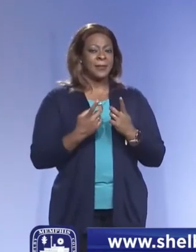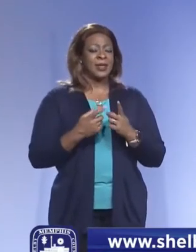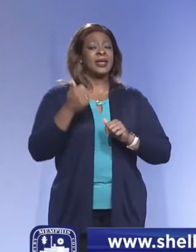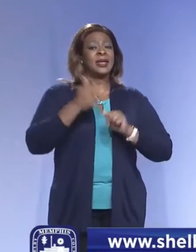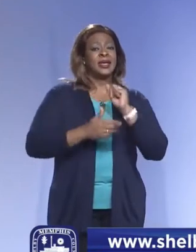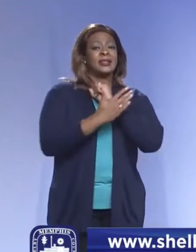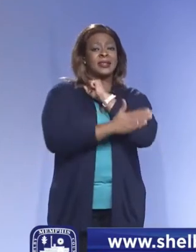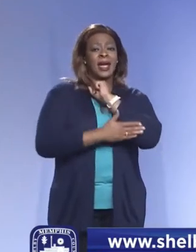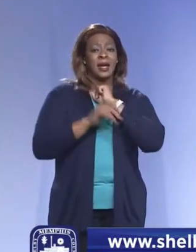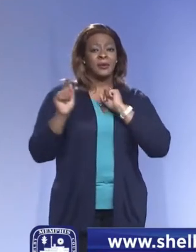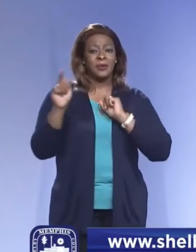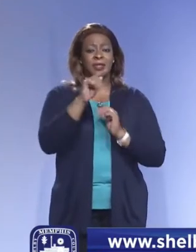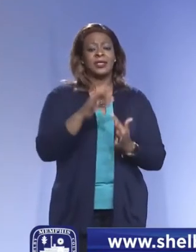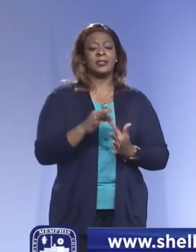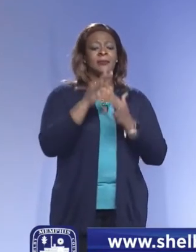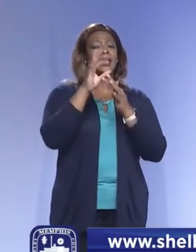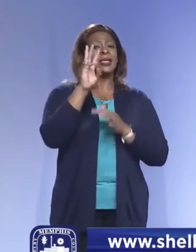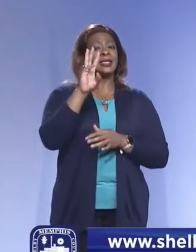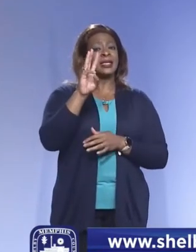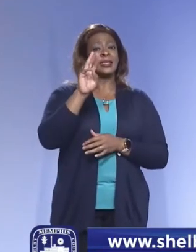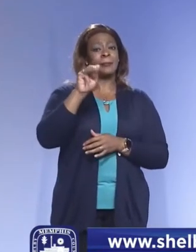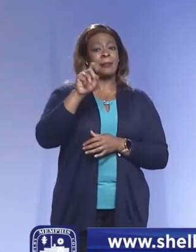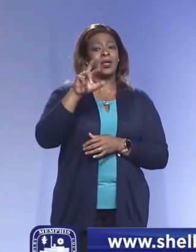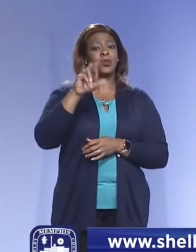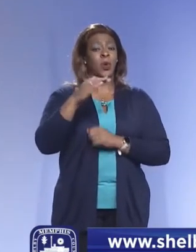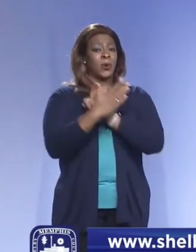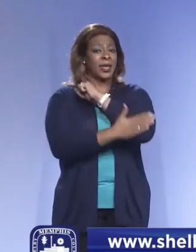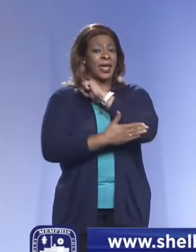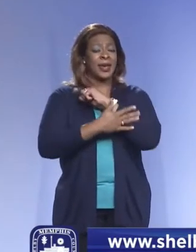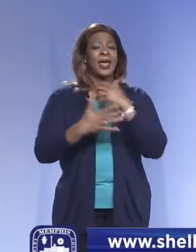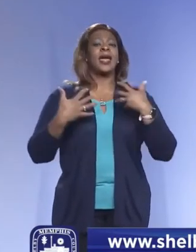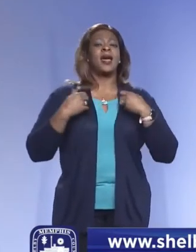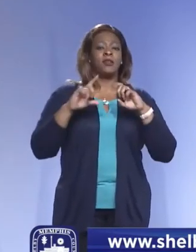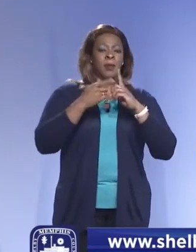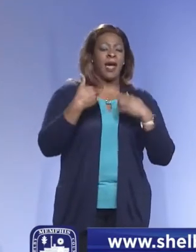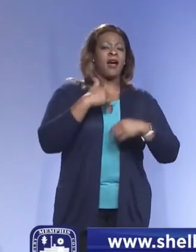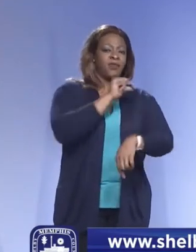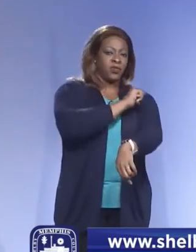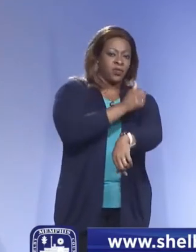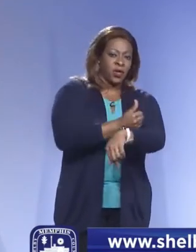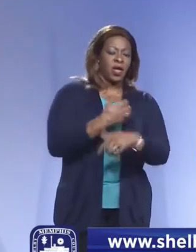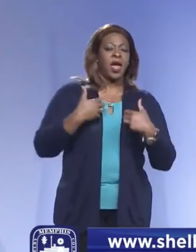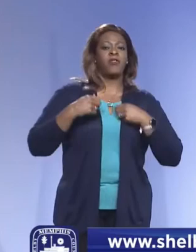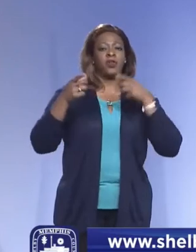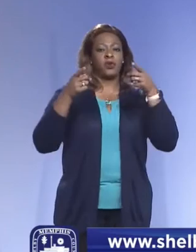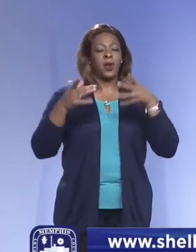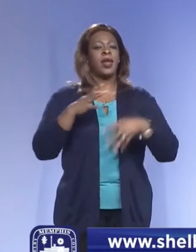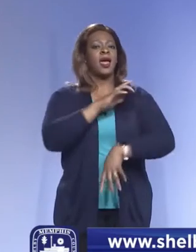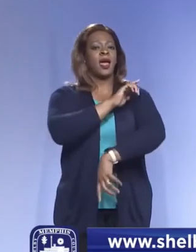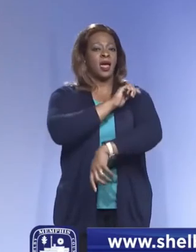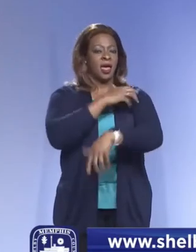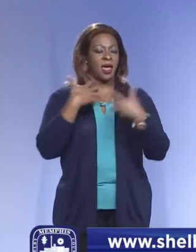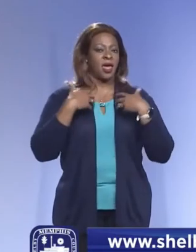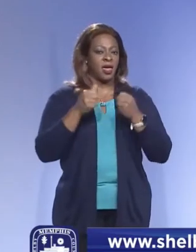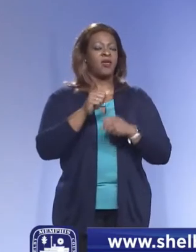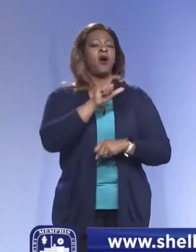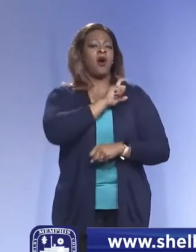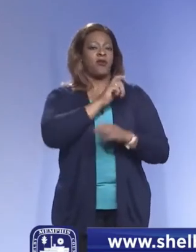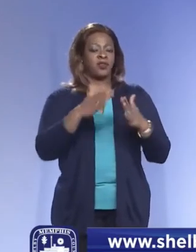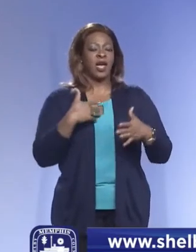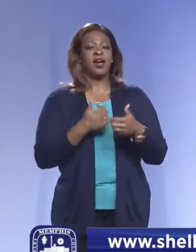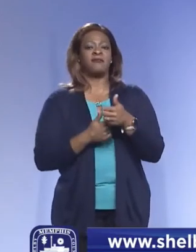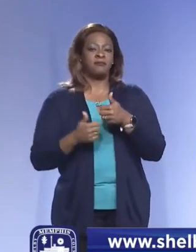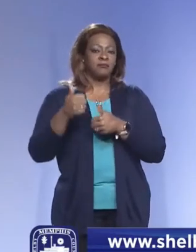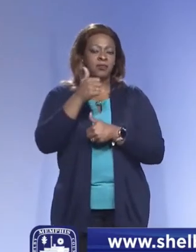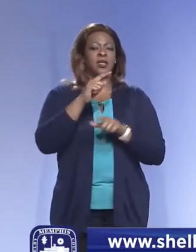county, but particularly the six metros, the Health Department has authority. The Health Director and the Health Officer have some specific authorities.